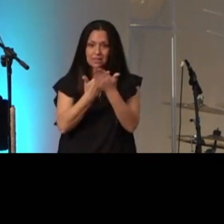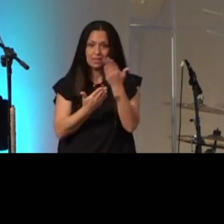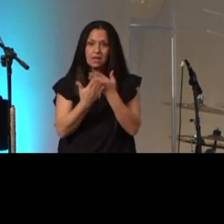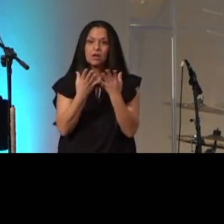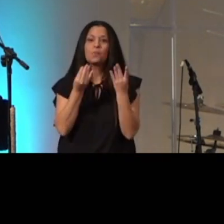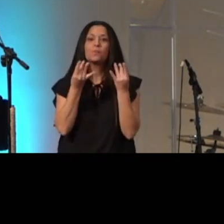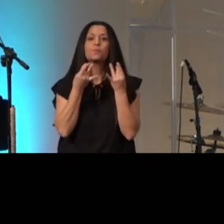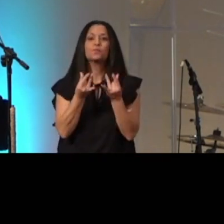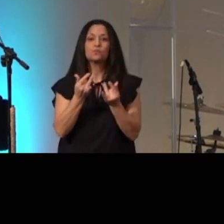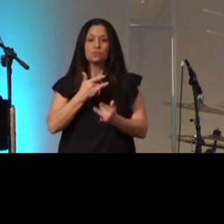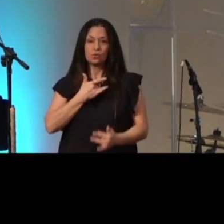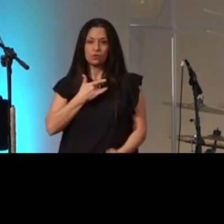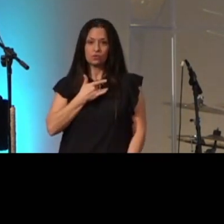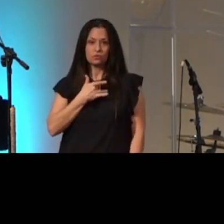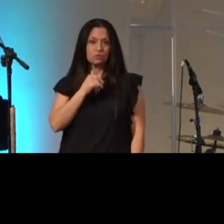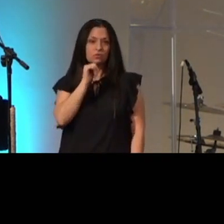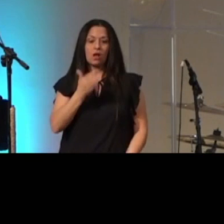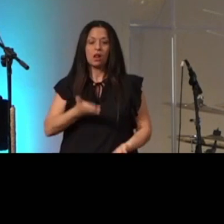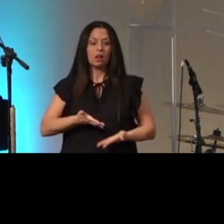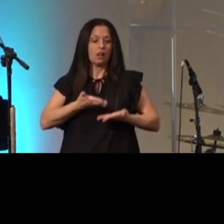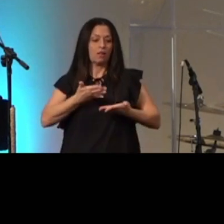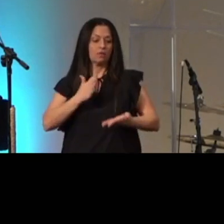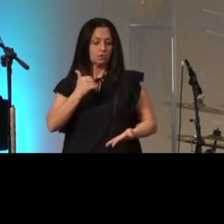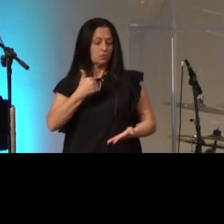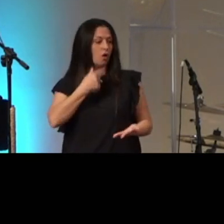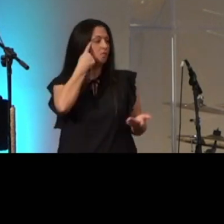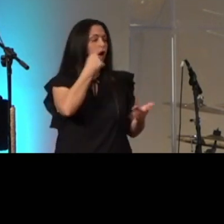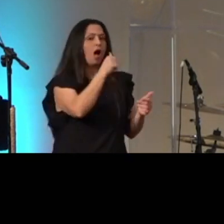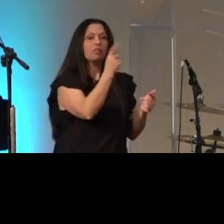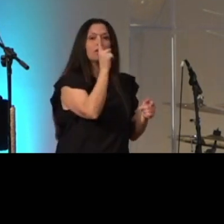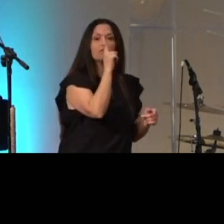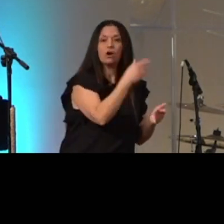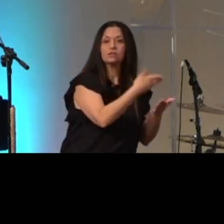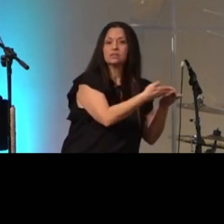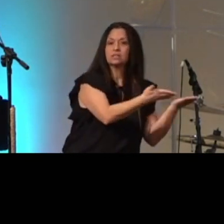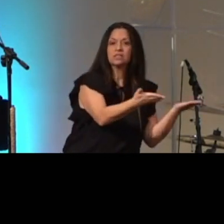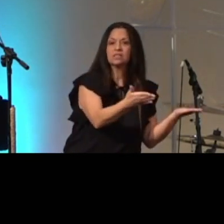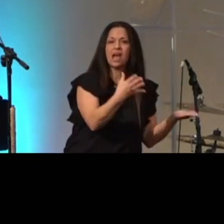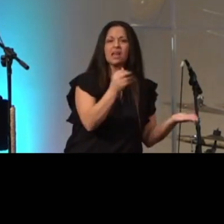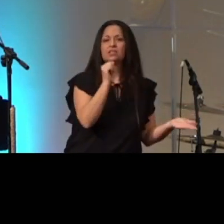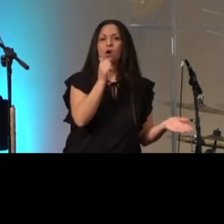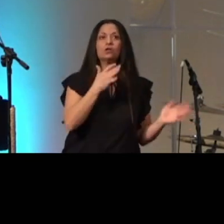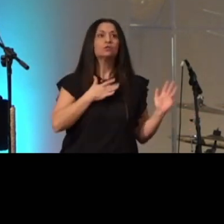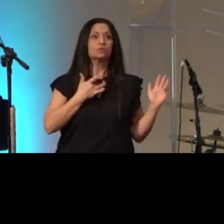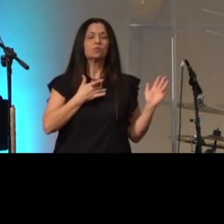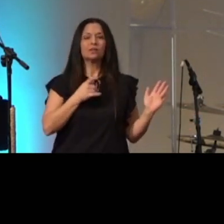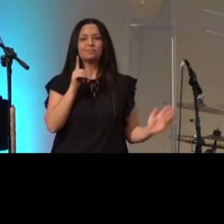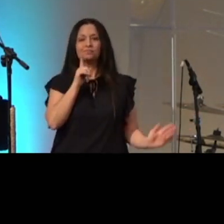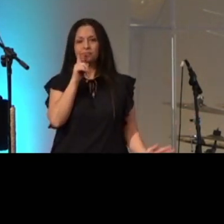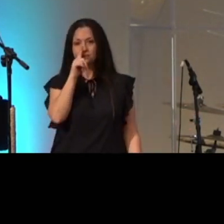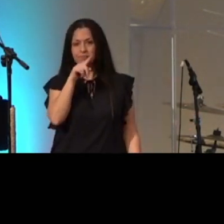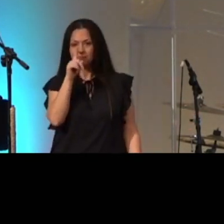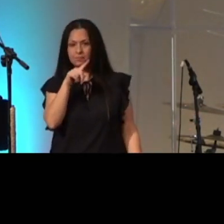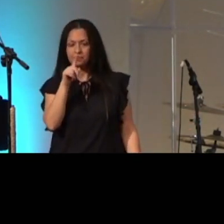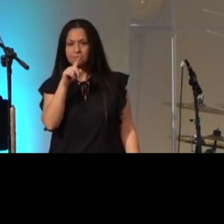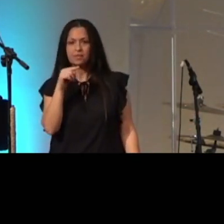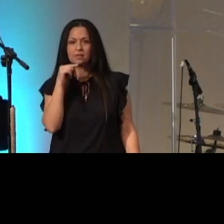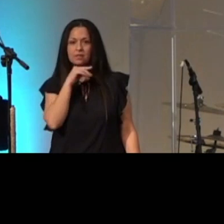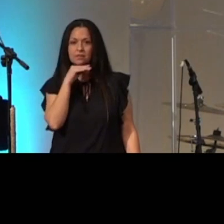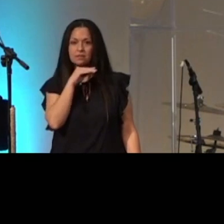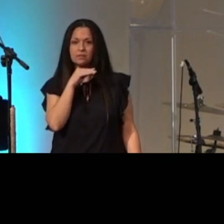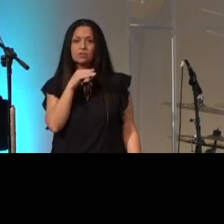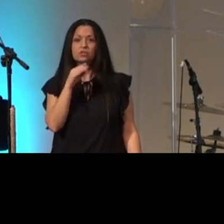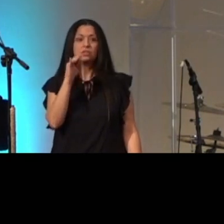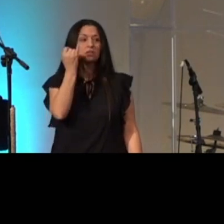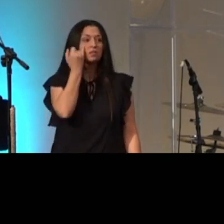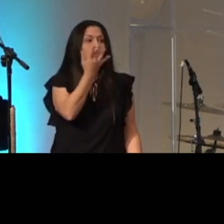heart who does not lift up his soul to what is false and does not swear deceitfully if you want to know what it